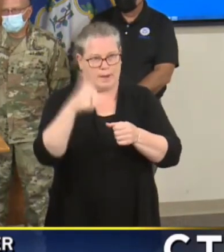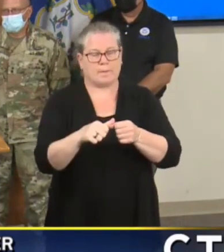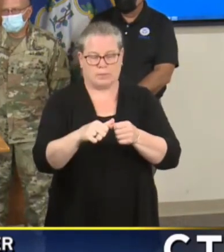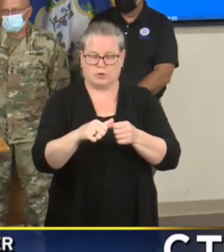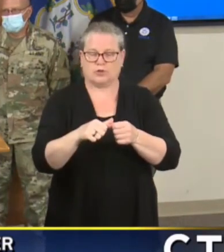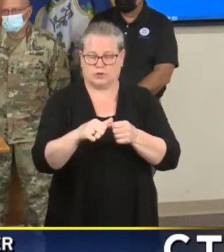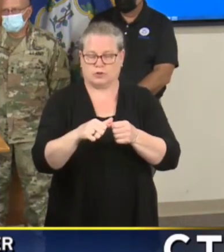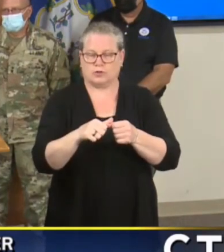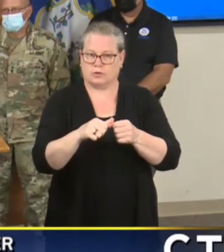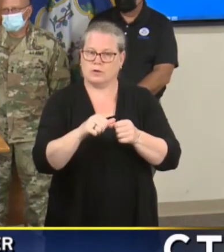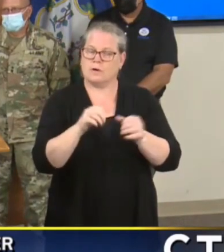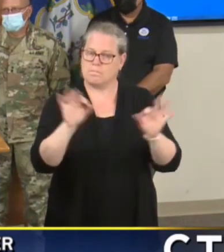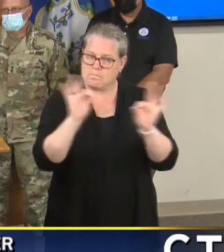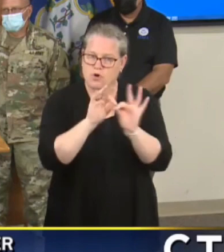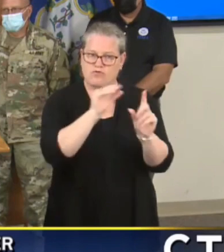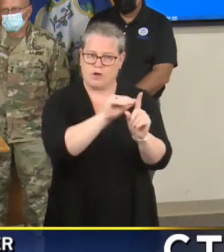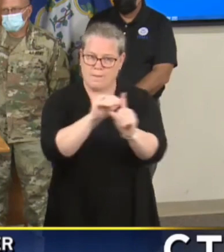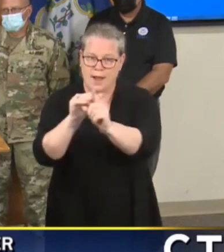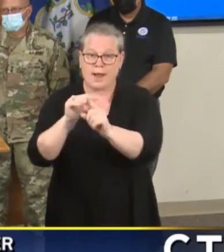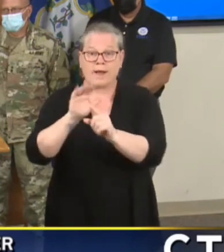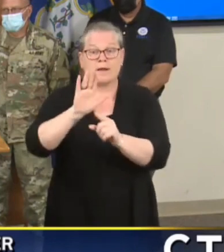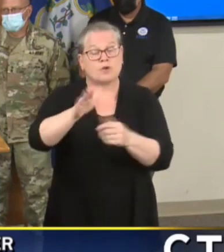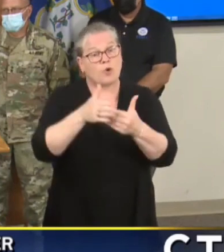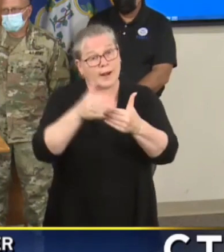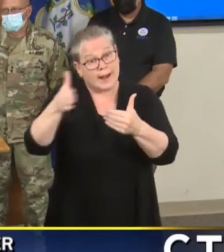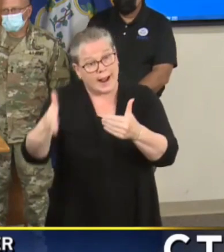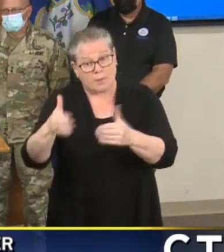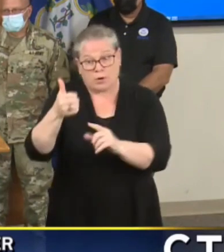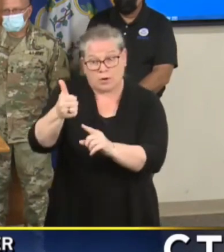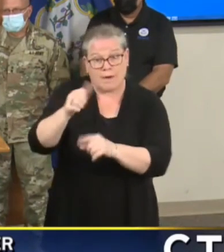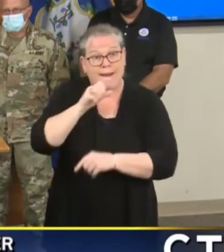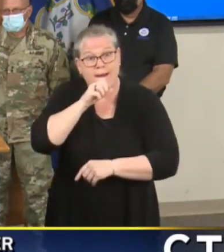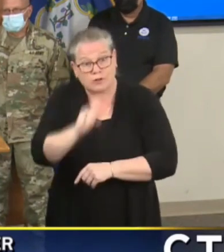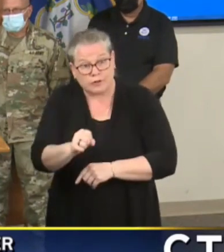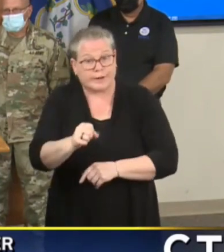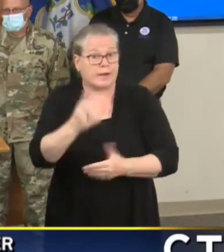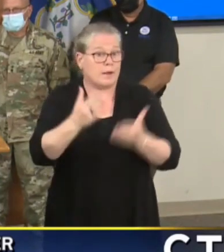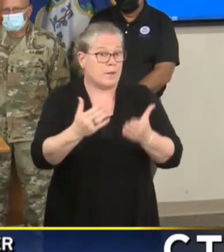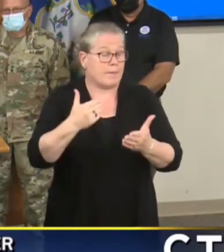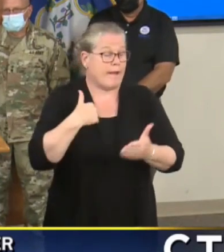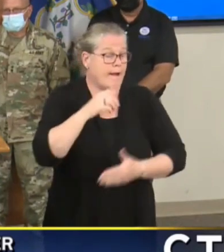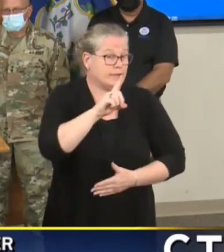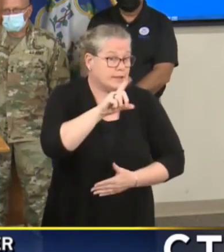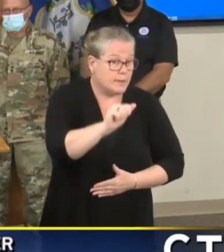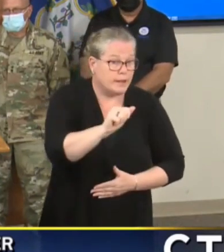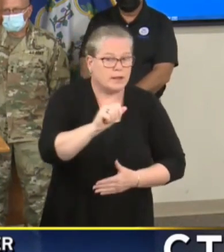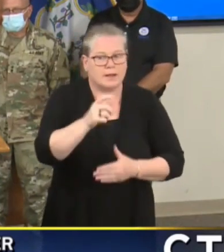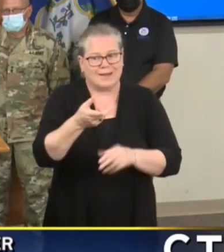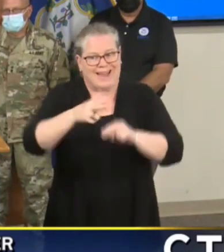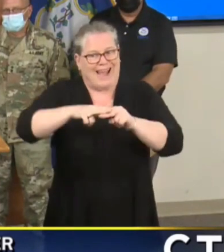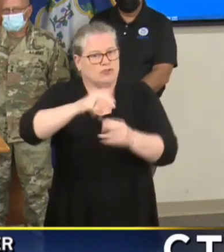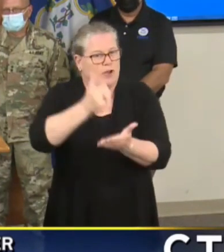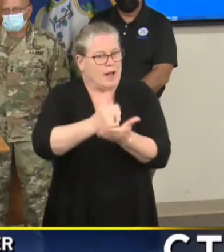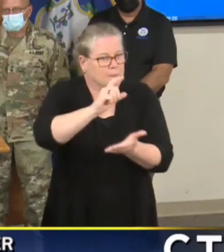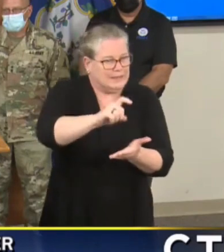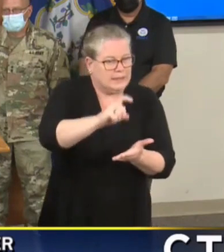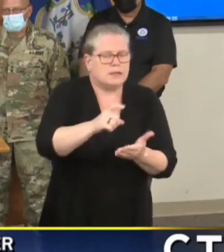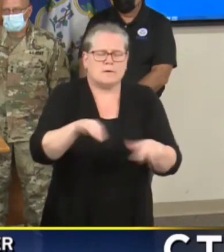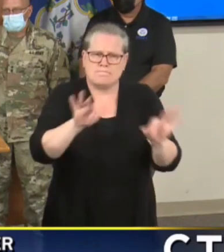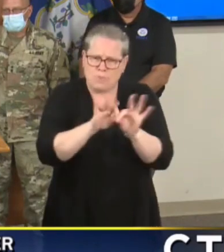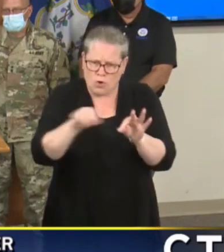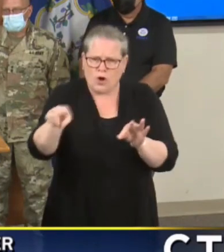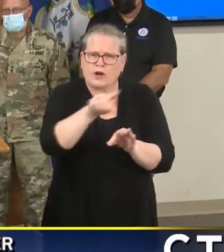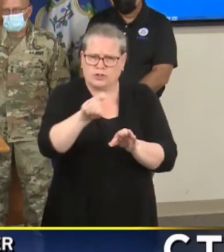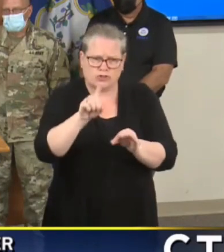on neighbors that are elderly, that are disabled, that may need extra help. I think it's